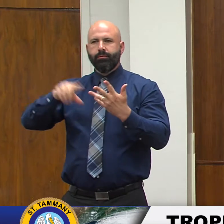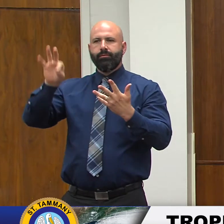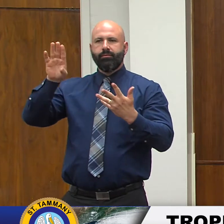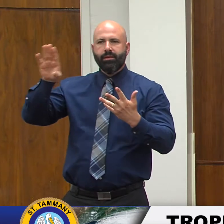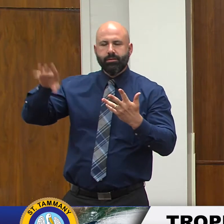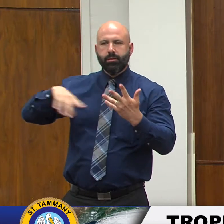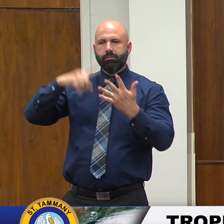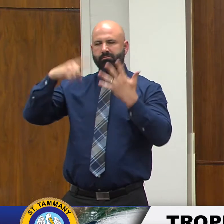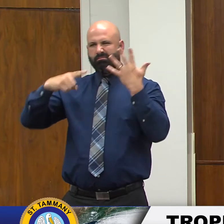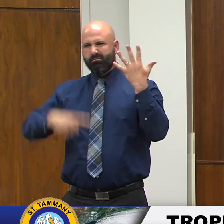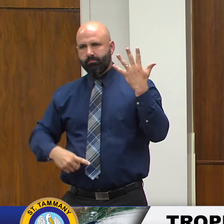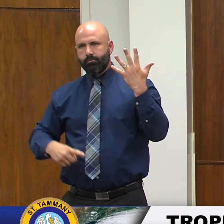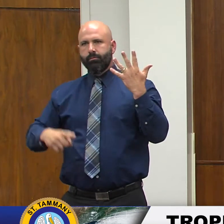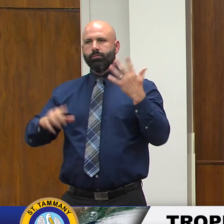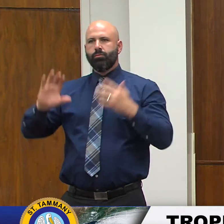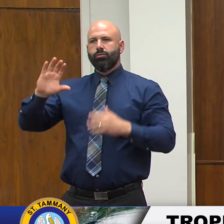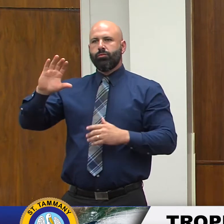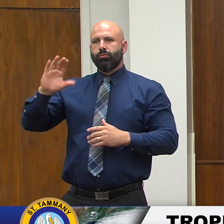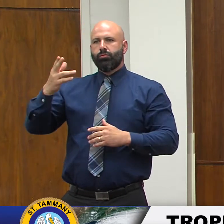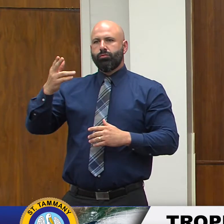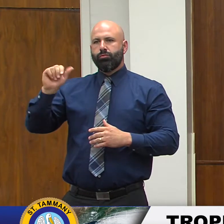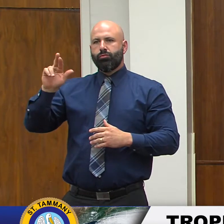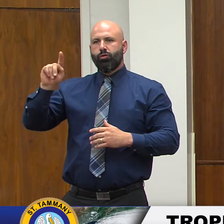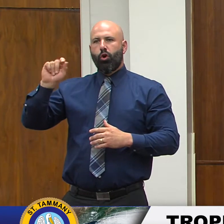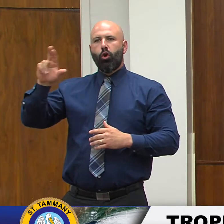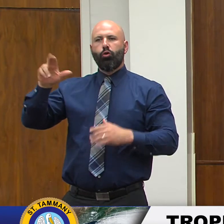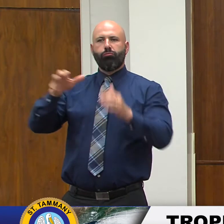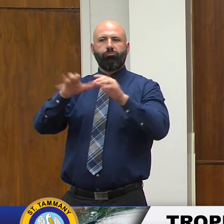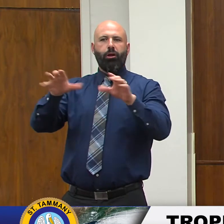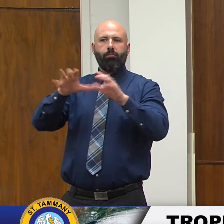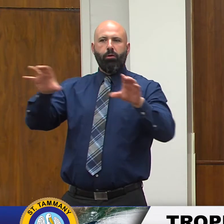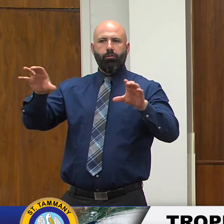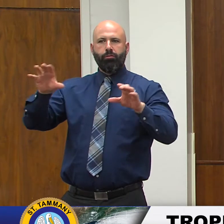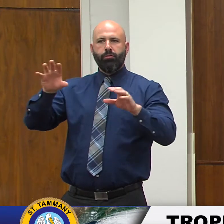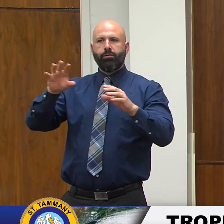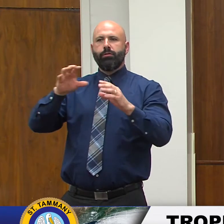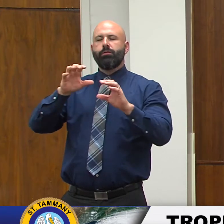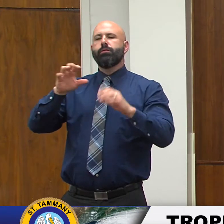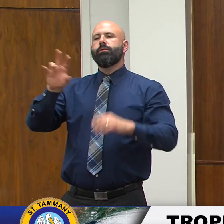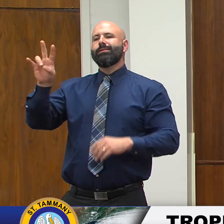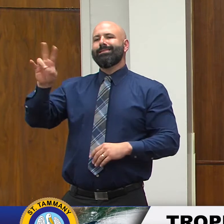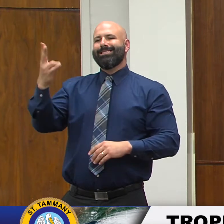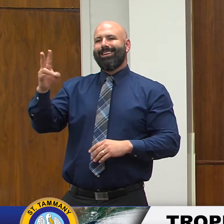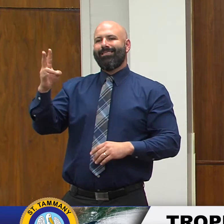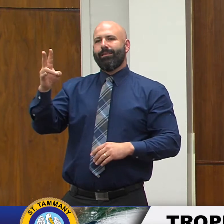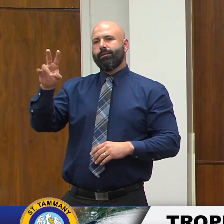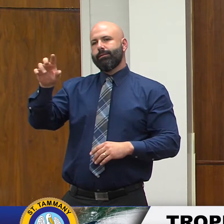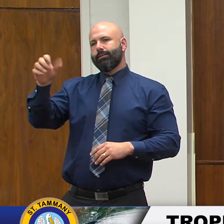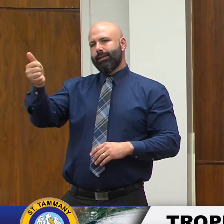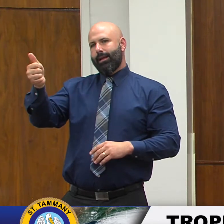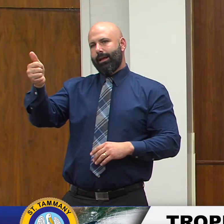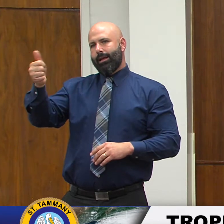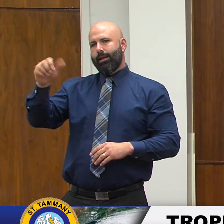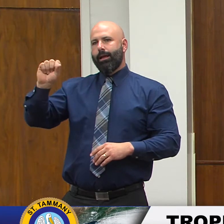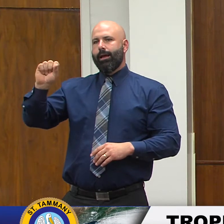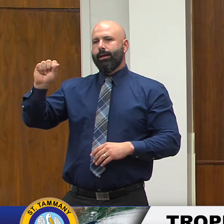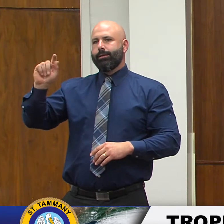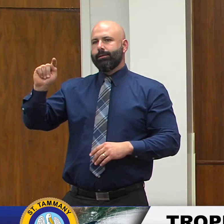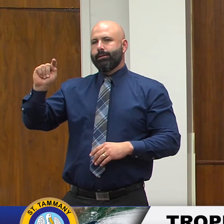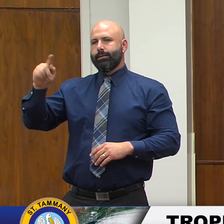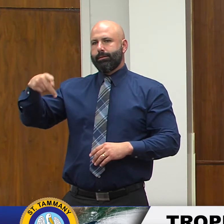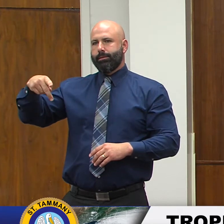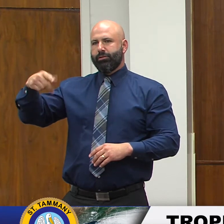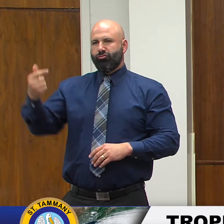and and charter channel 710 which is STPG and we have other